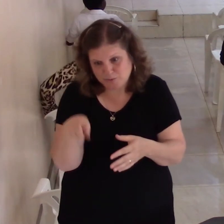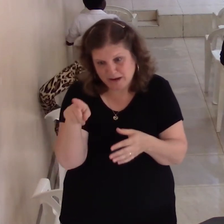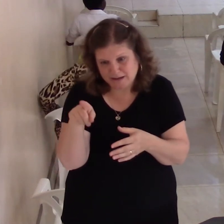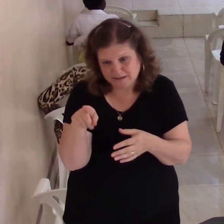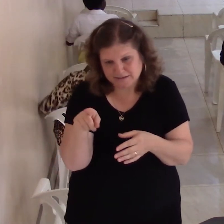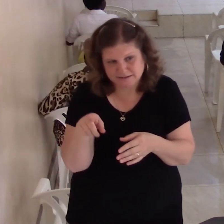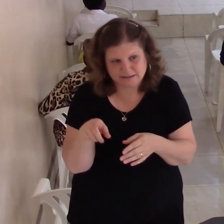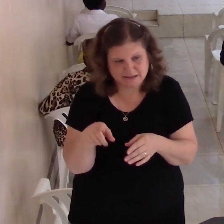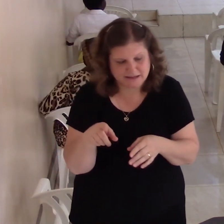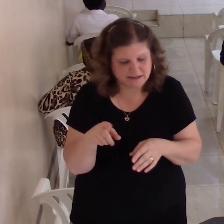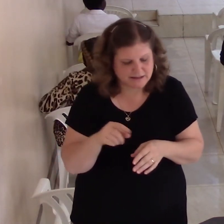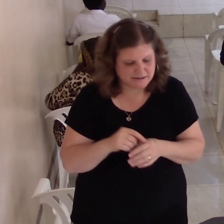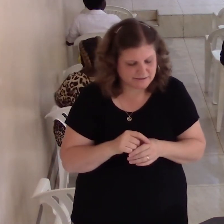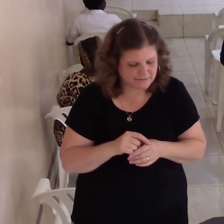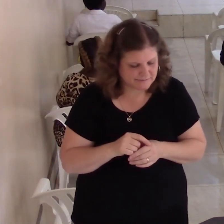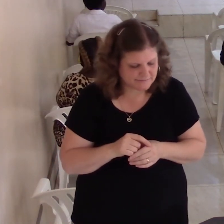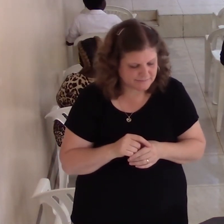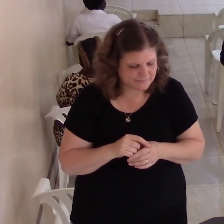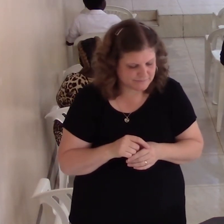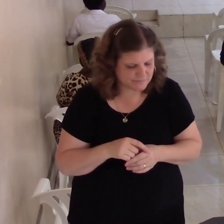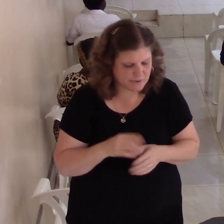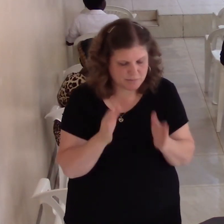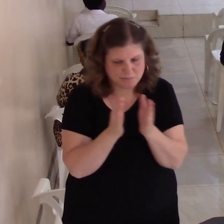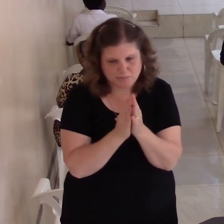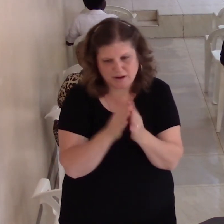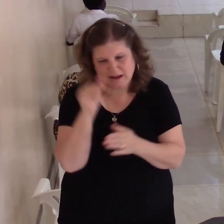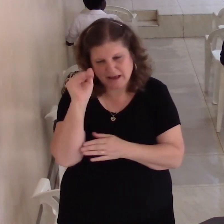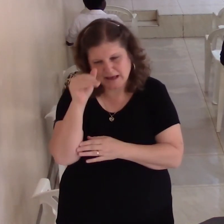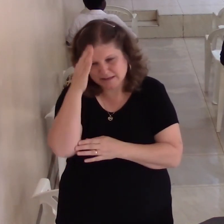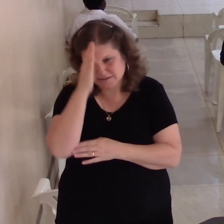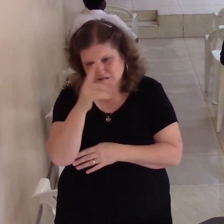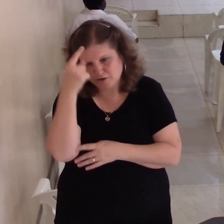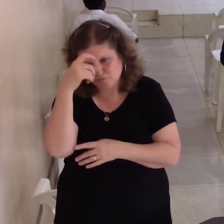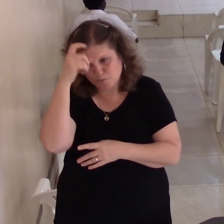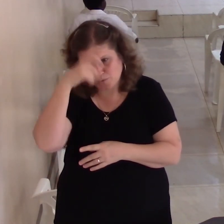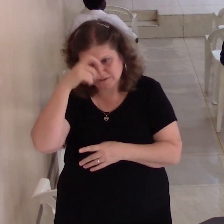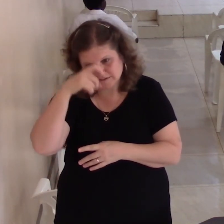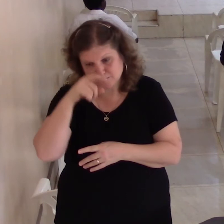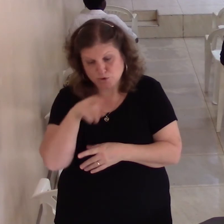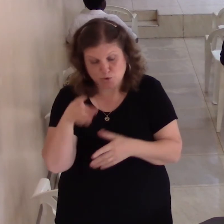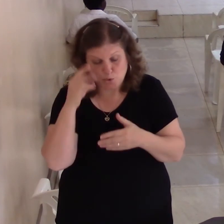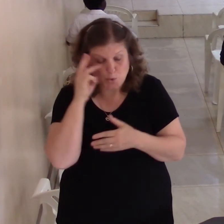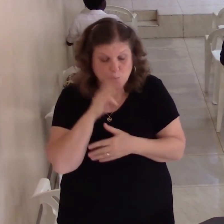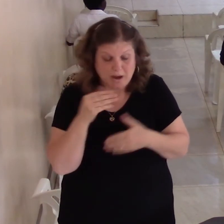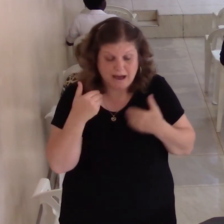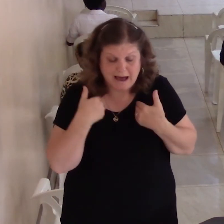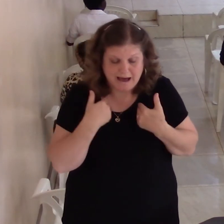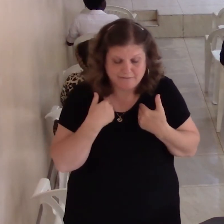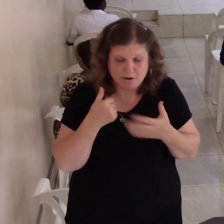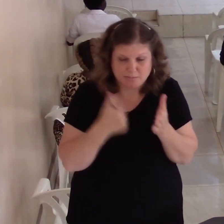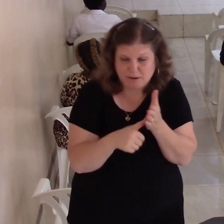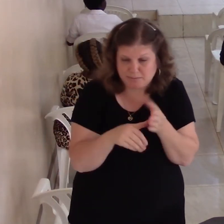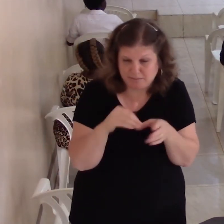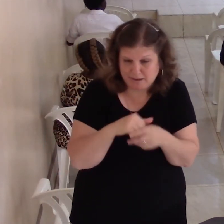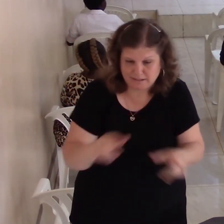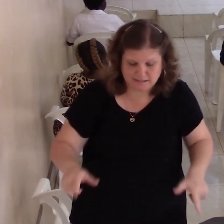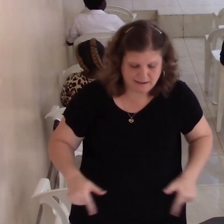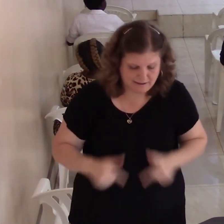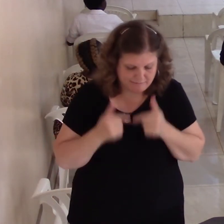because you're going to have challenges in life you're going to have problems in life so pray and be thankful for God that